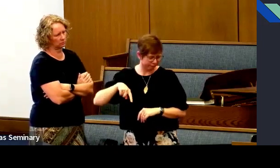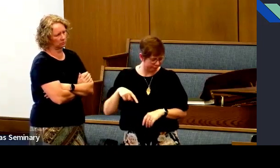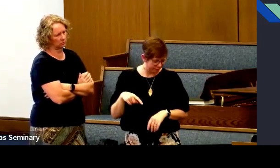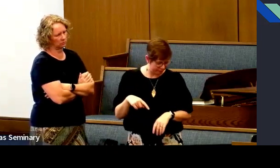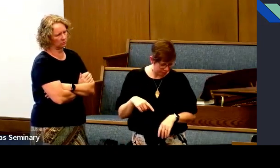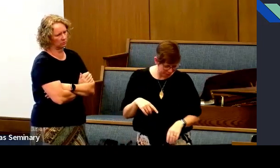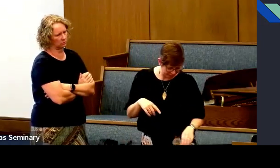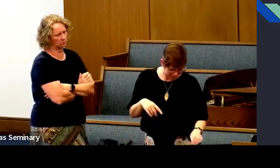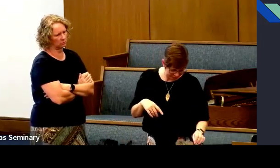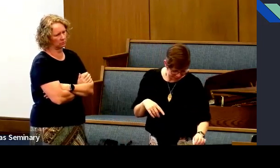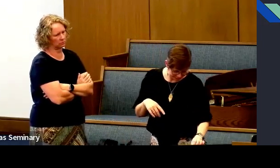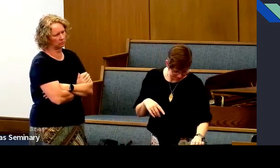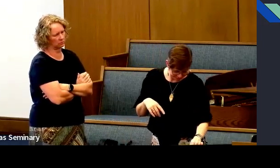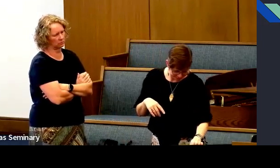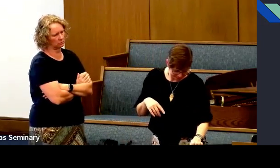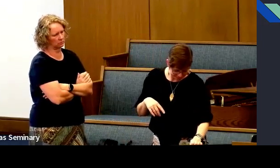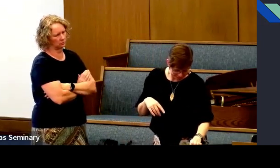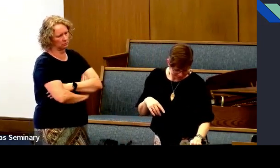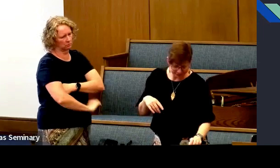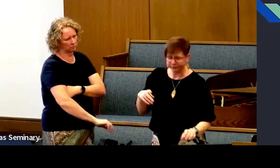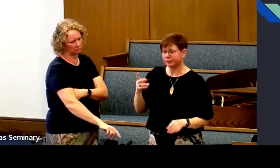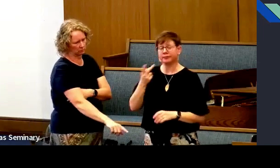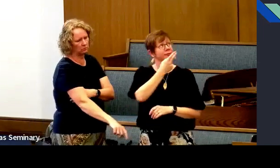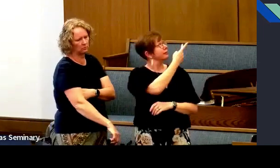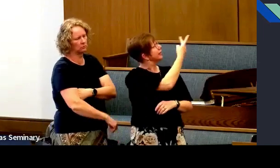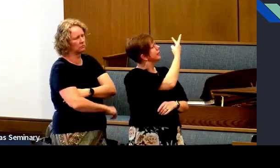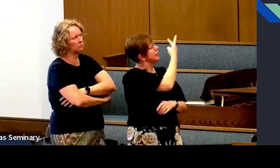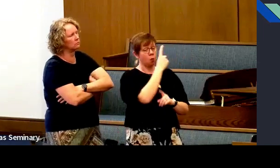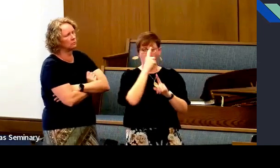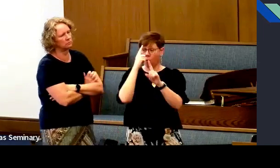in the church. Okay.